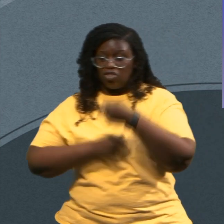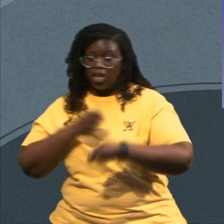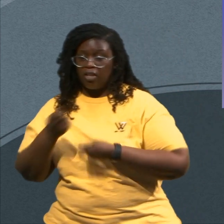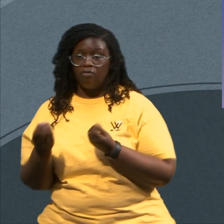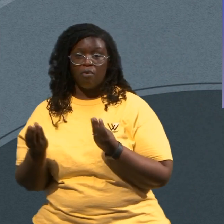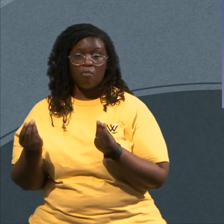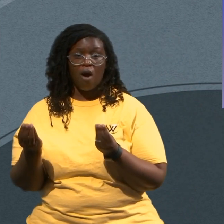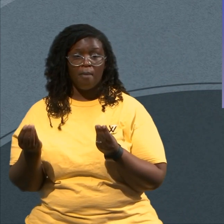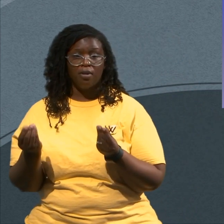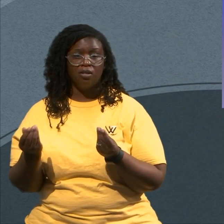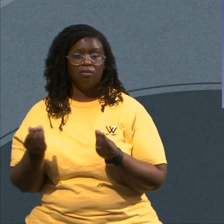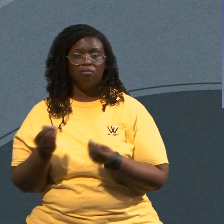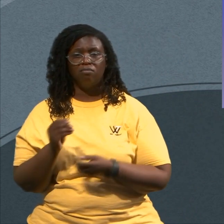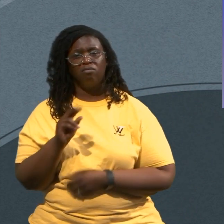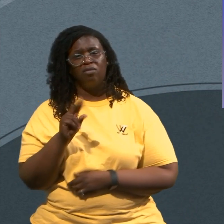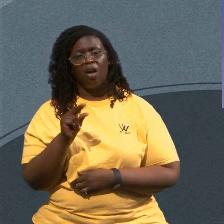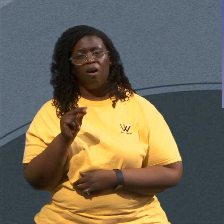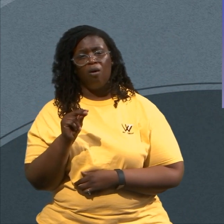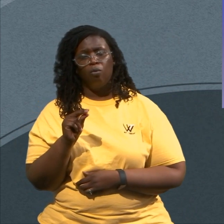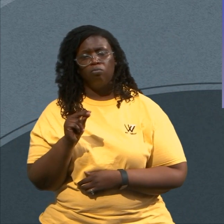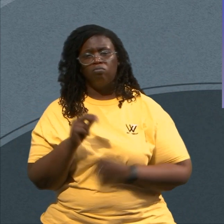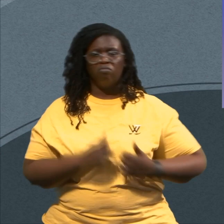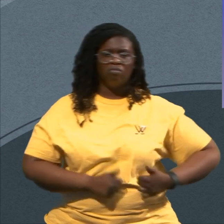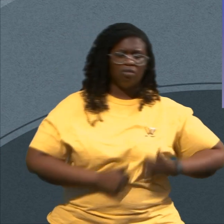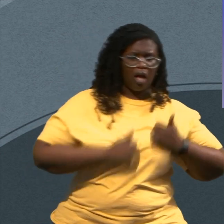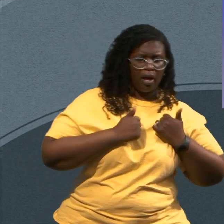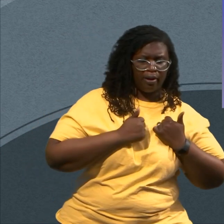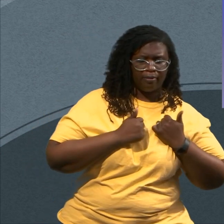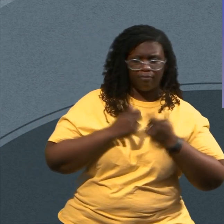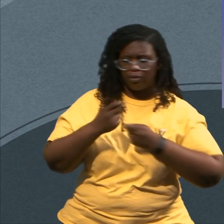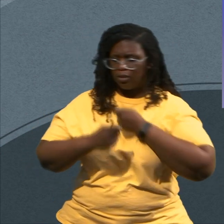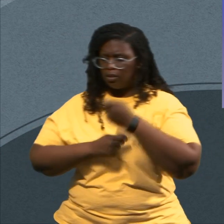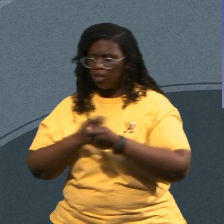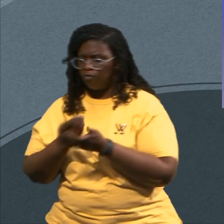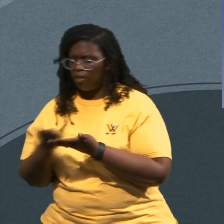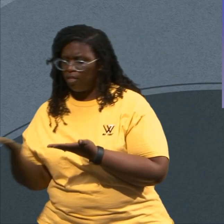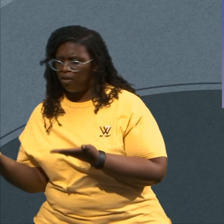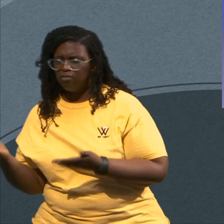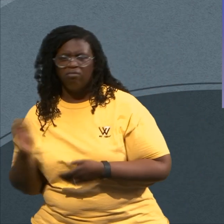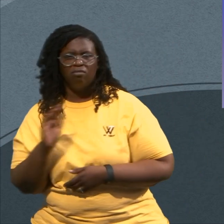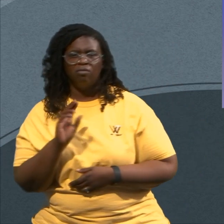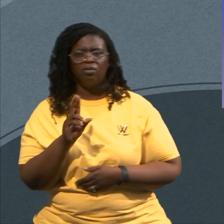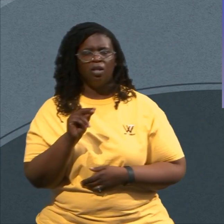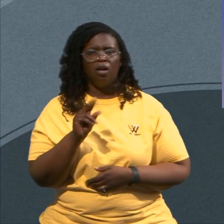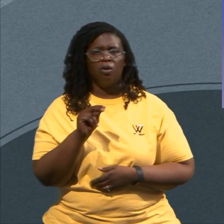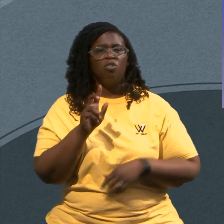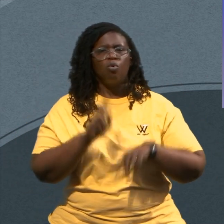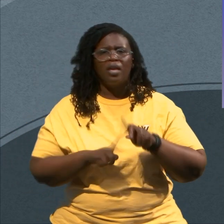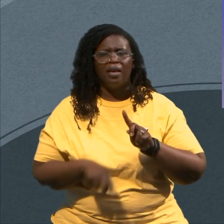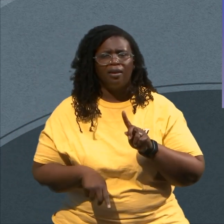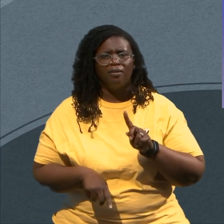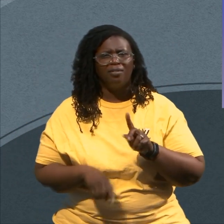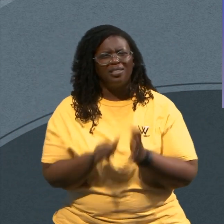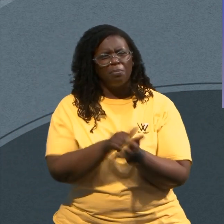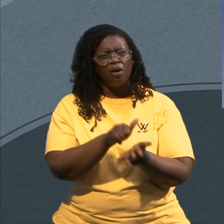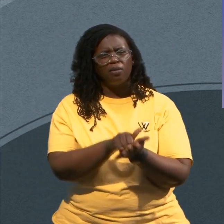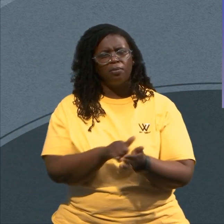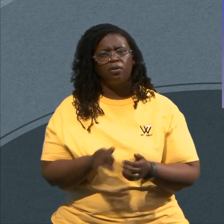There's There's No Connecting Point Between Responding To an Unjust